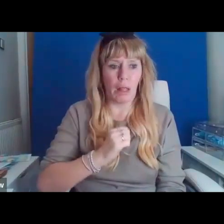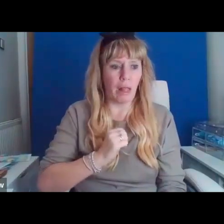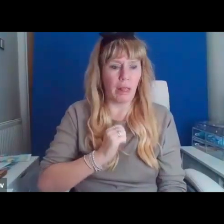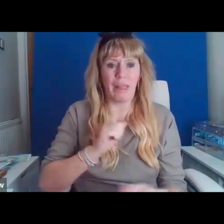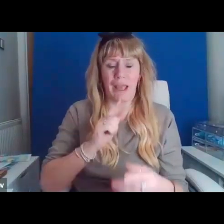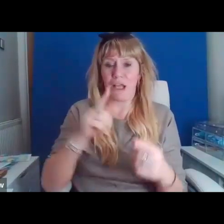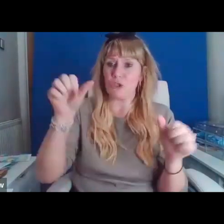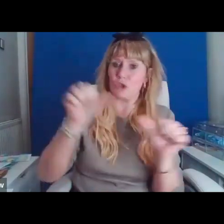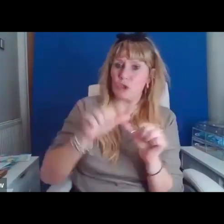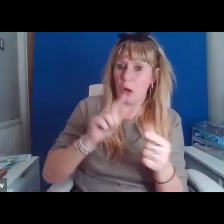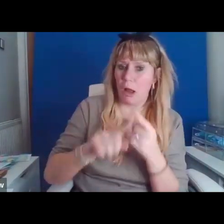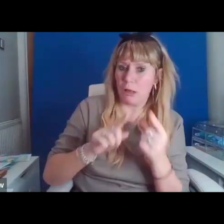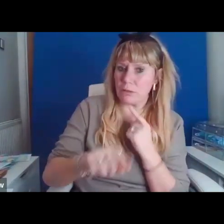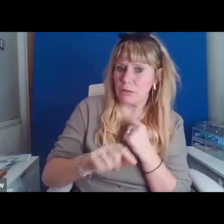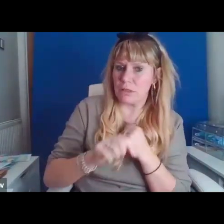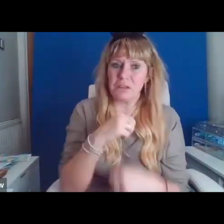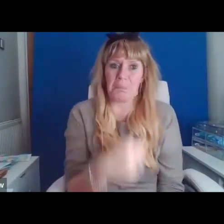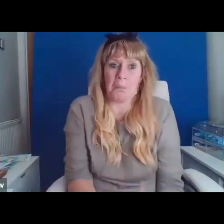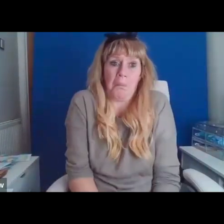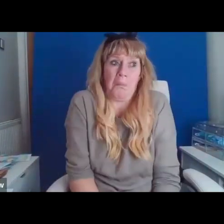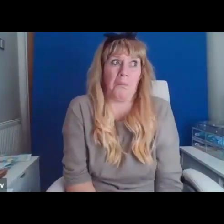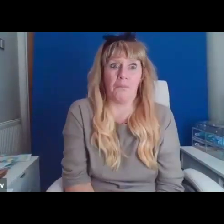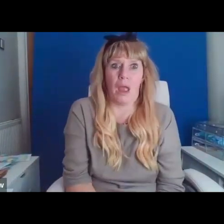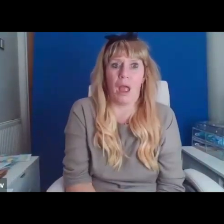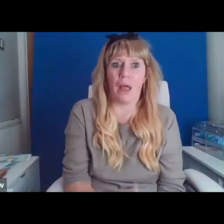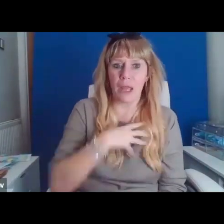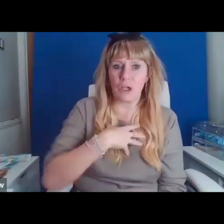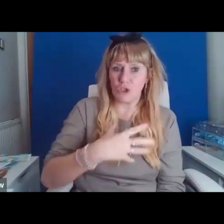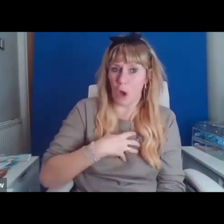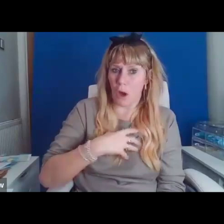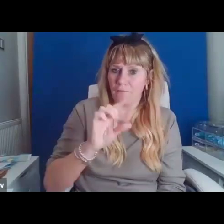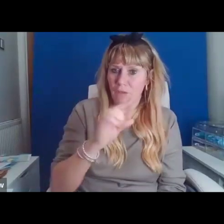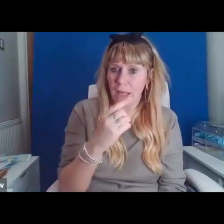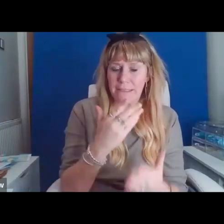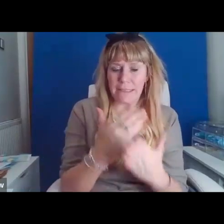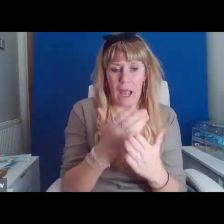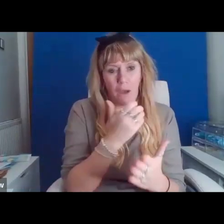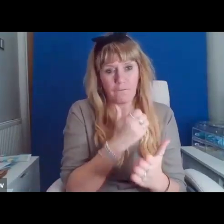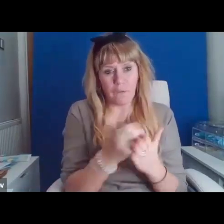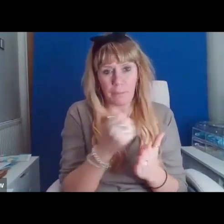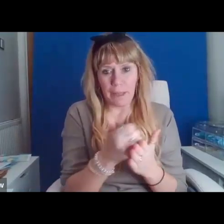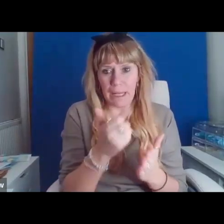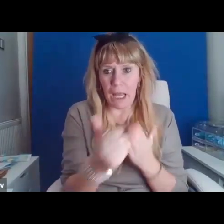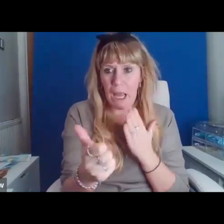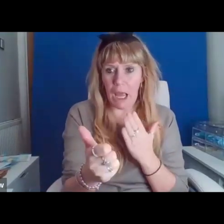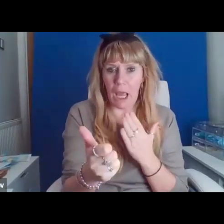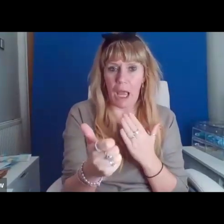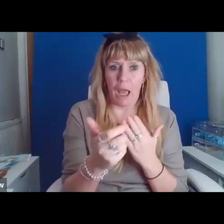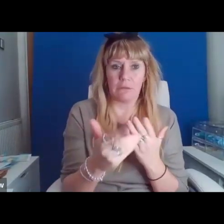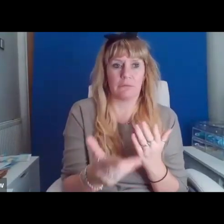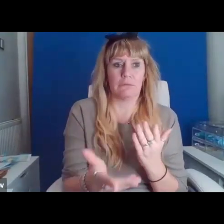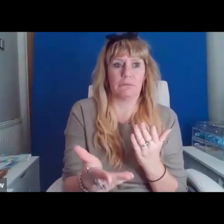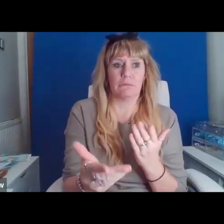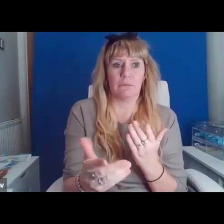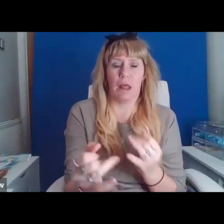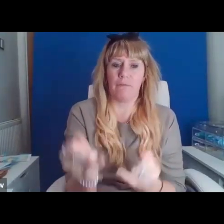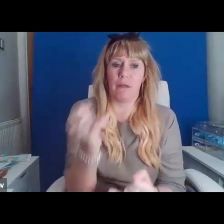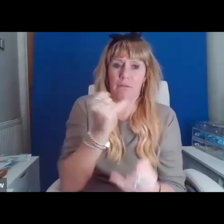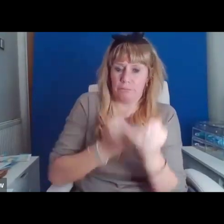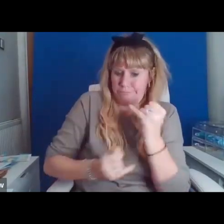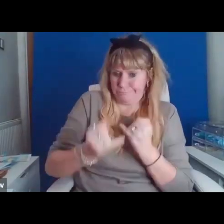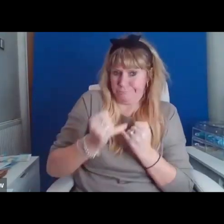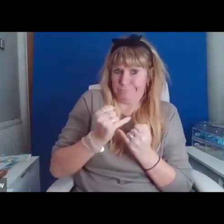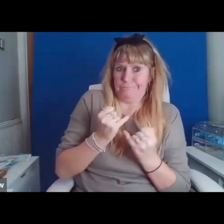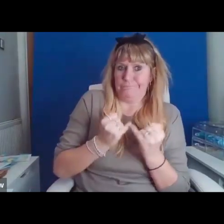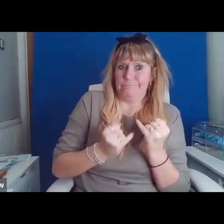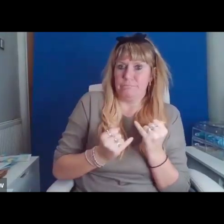a shock at first, now so familiar. Another femme for the bucket that once was called hysteria.